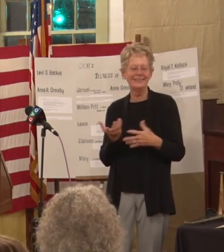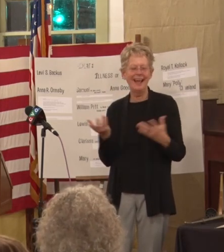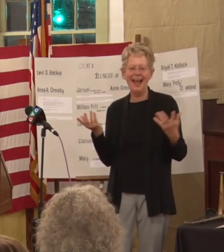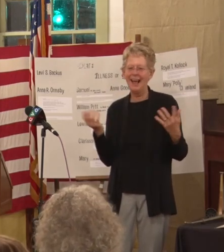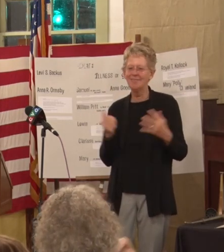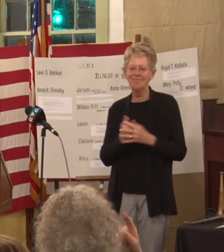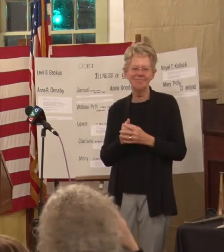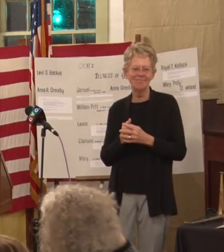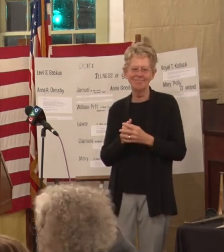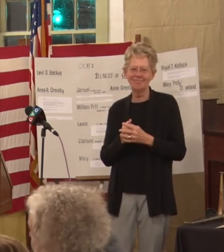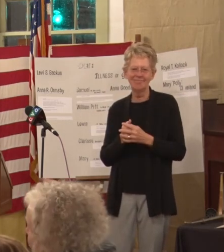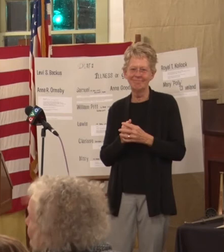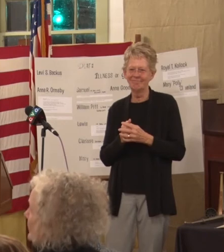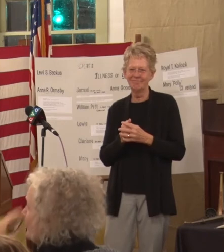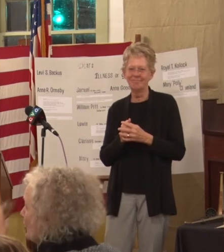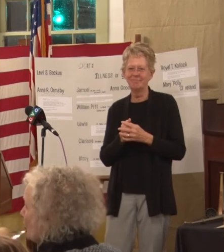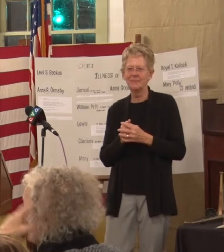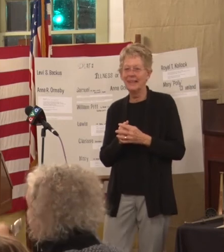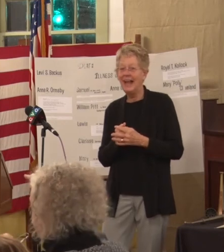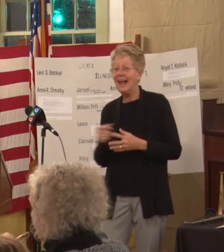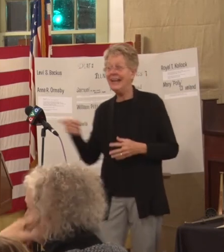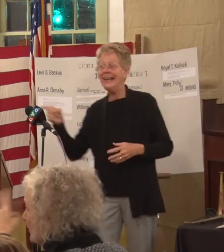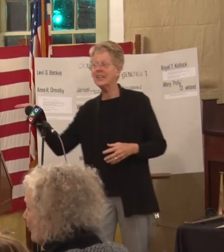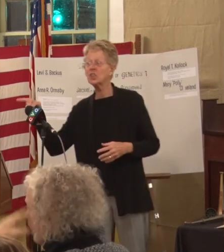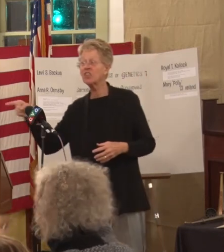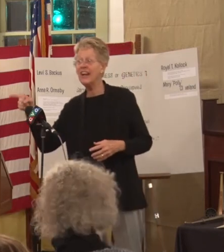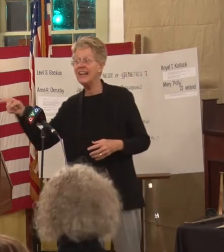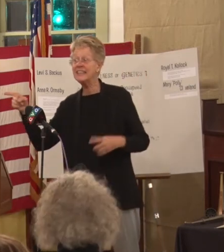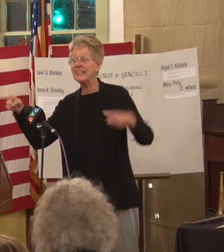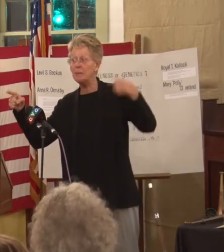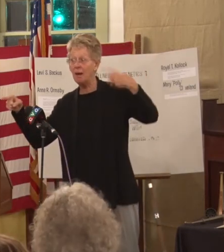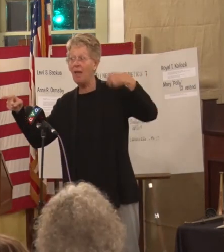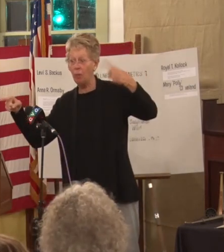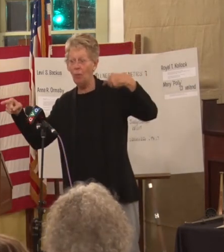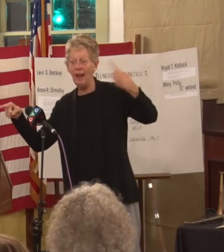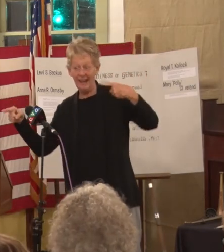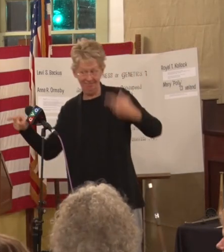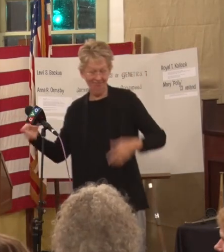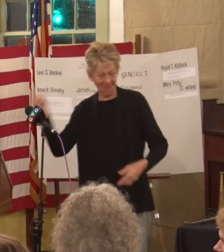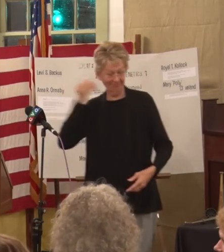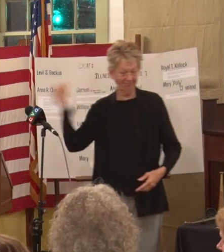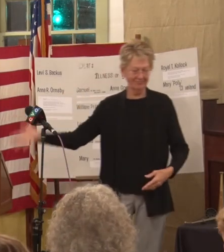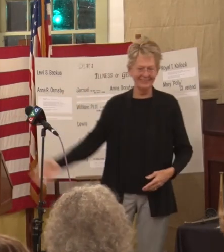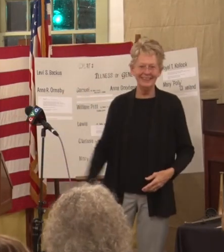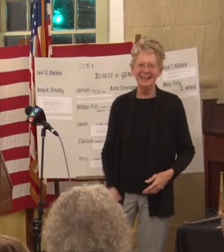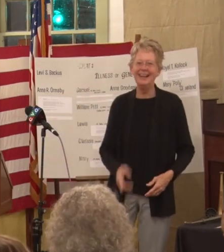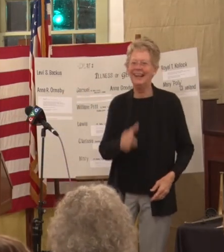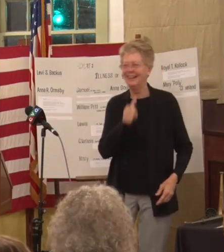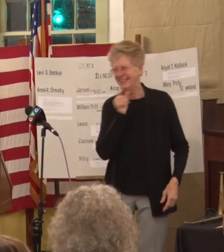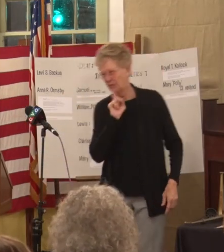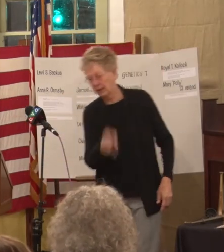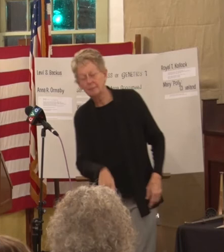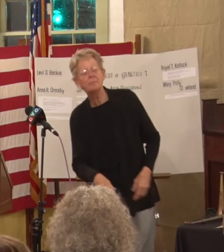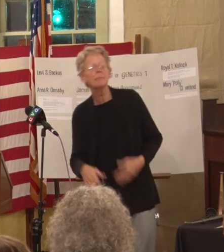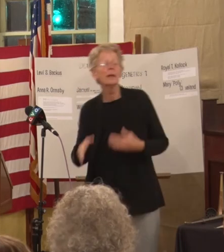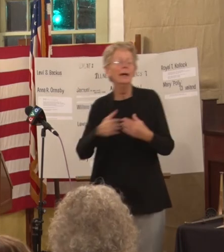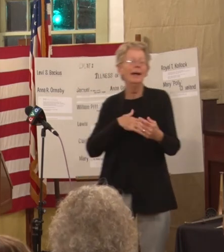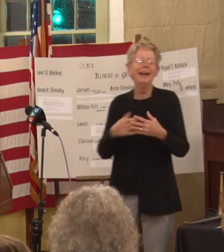you know we saw and he's crazy not really but you know the thing